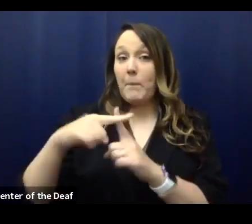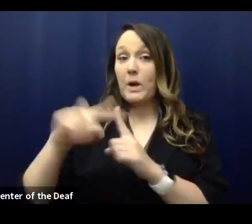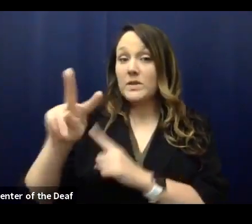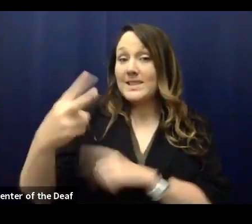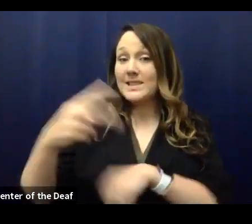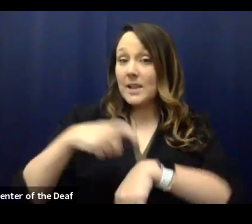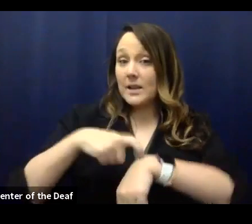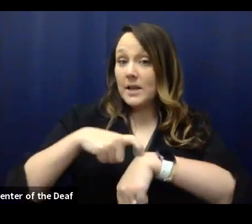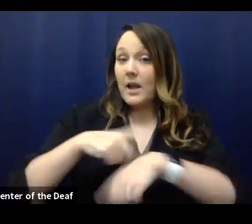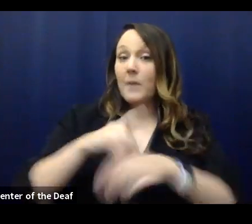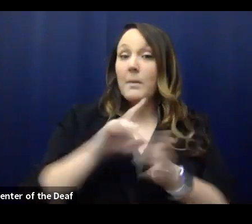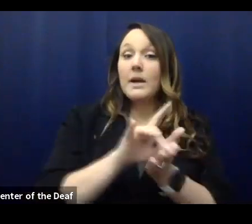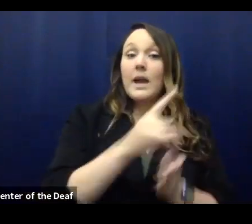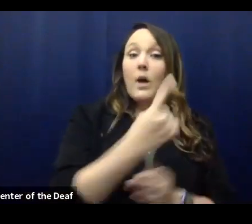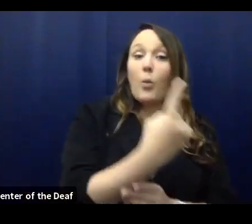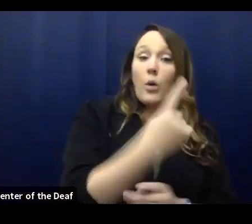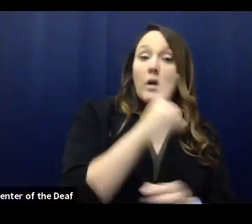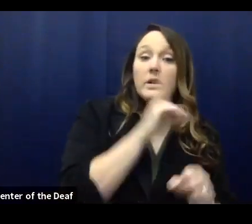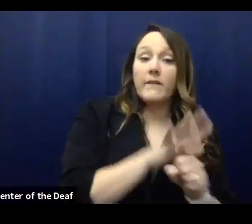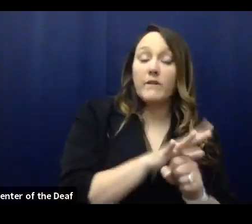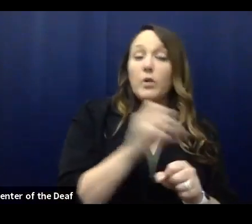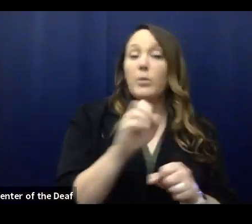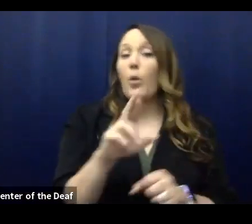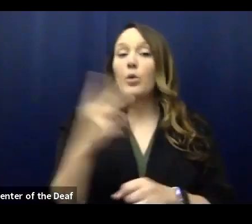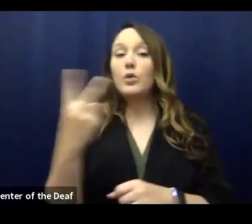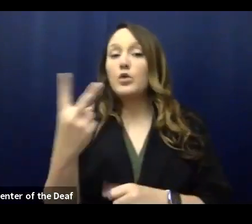counted as one confirmed case or two?